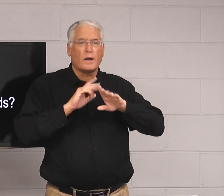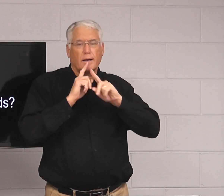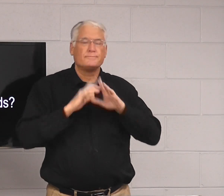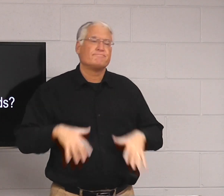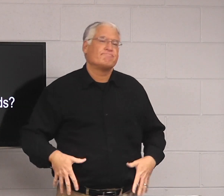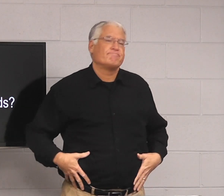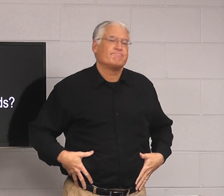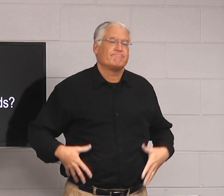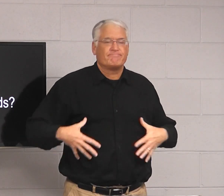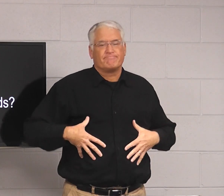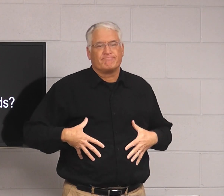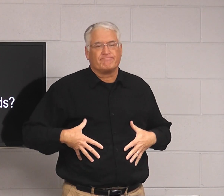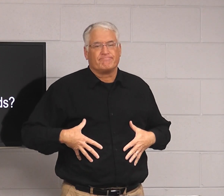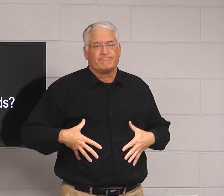Do not just be quiet.